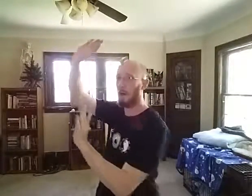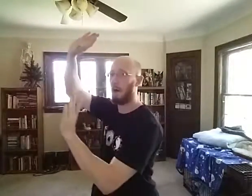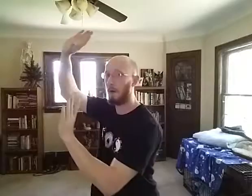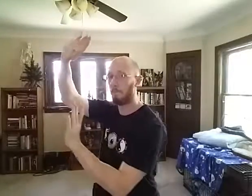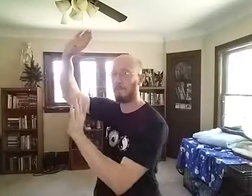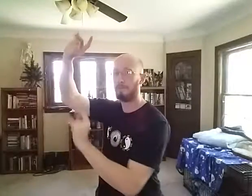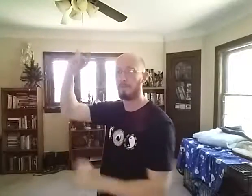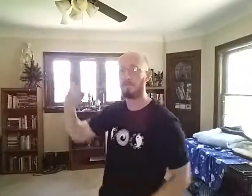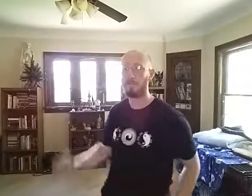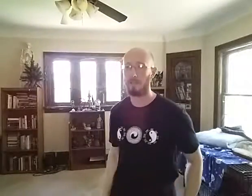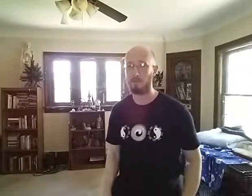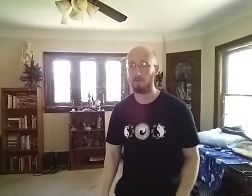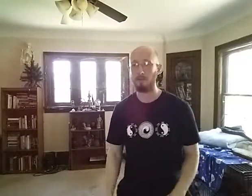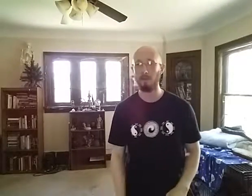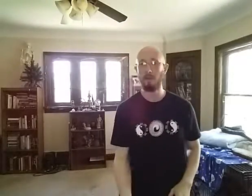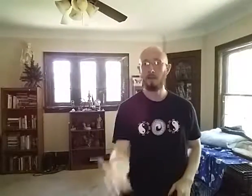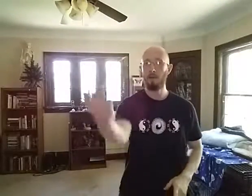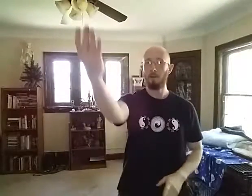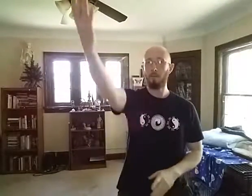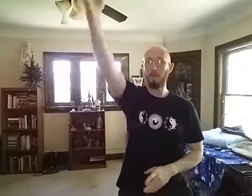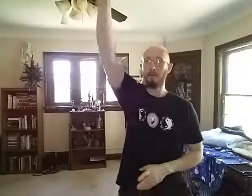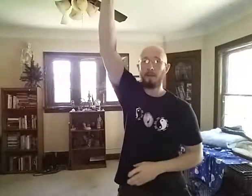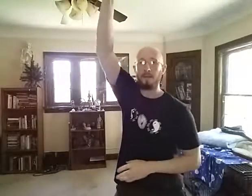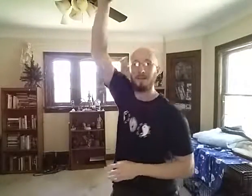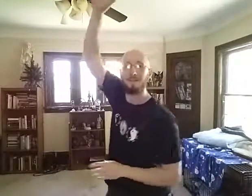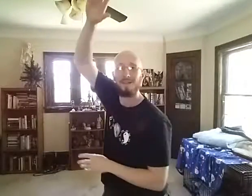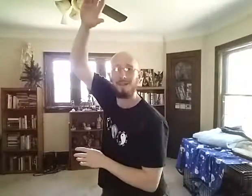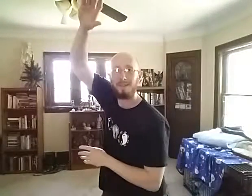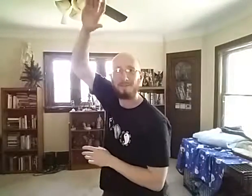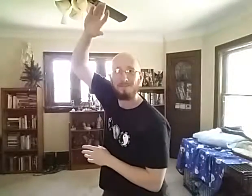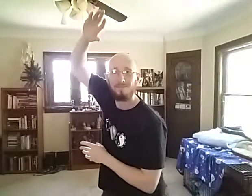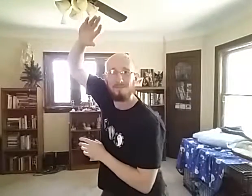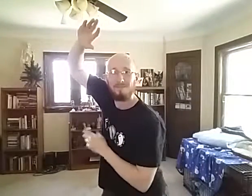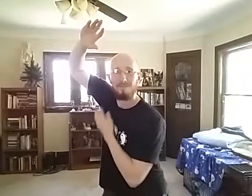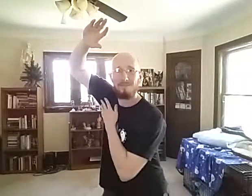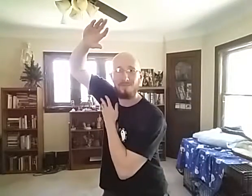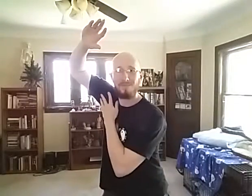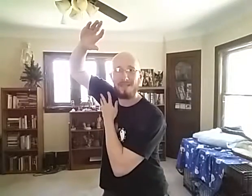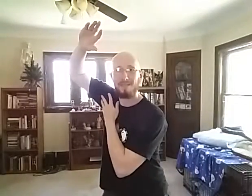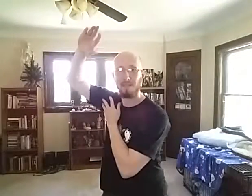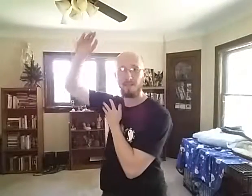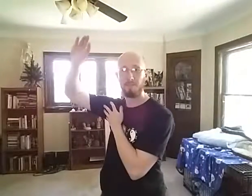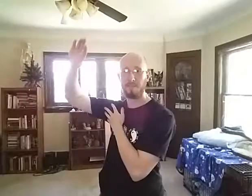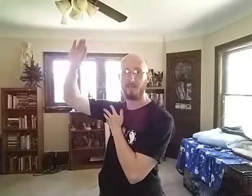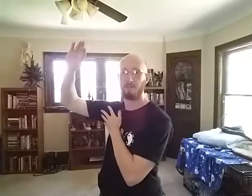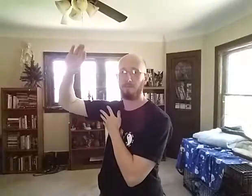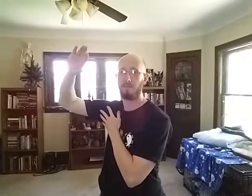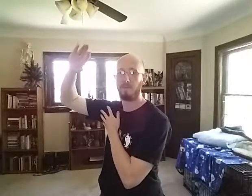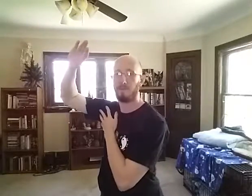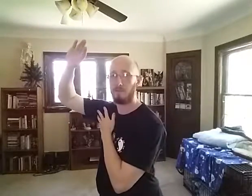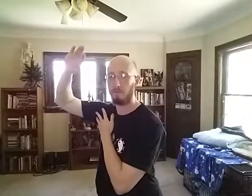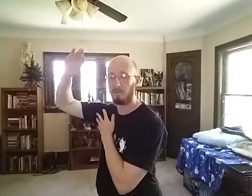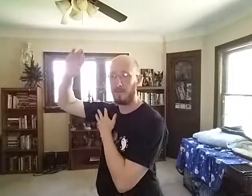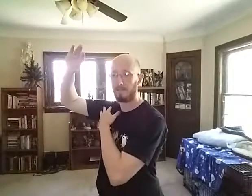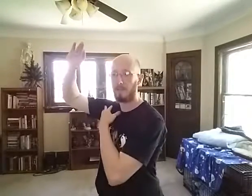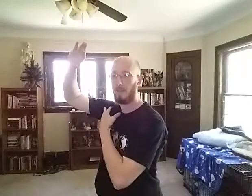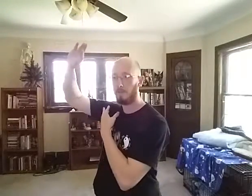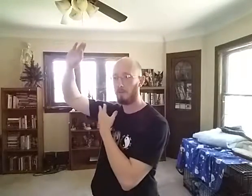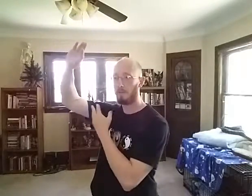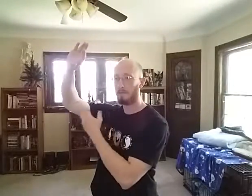uplift if you need to. But this doesn't have the tension. This is still relaxed. You can